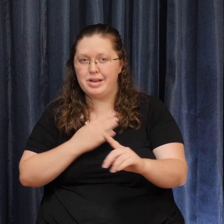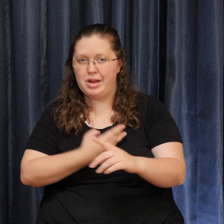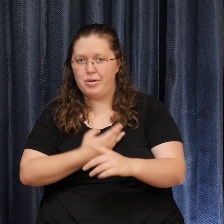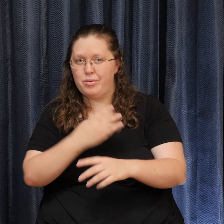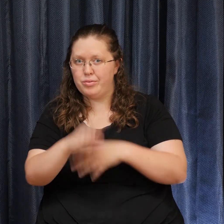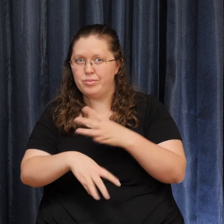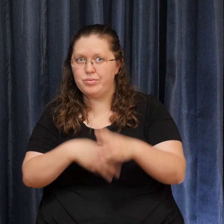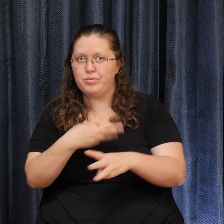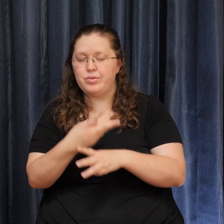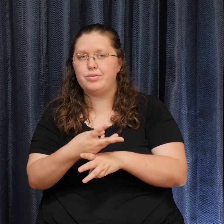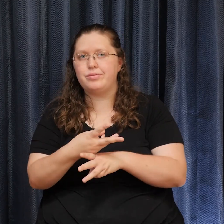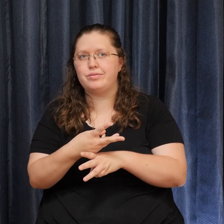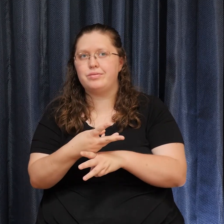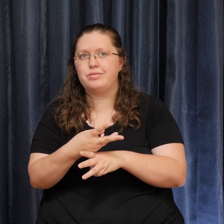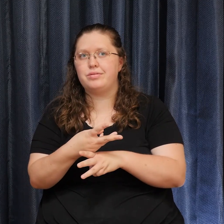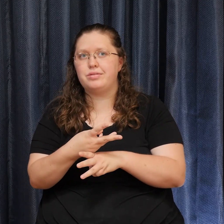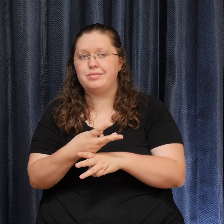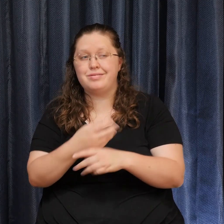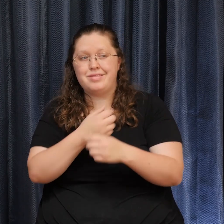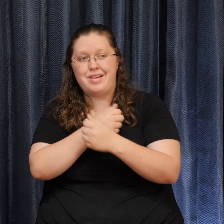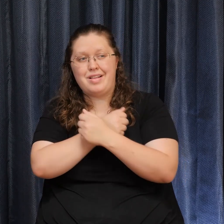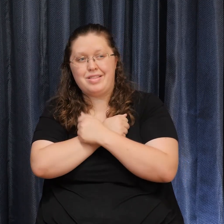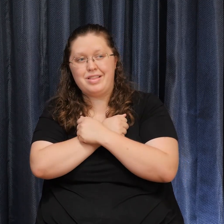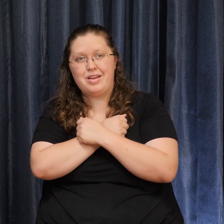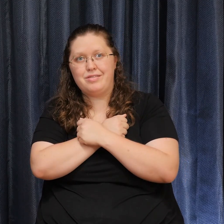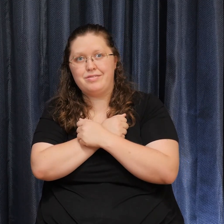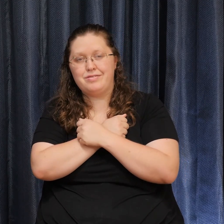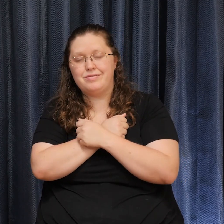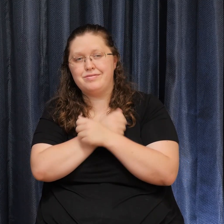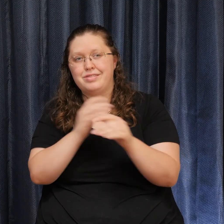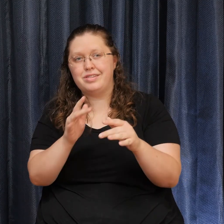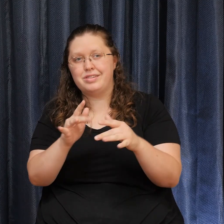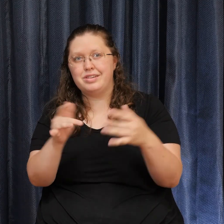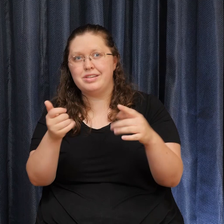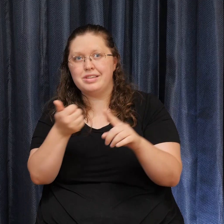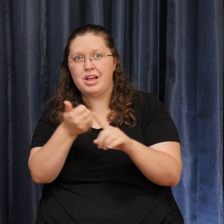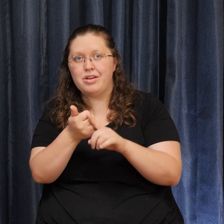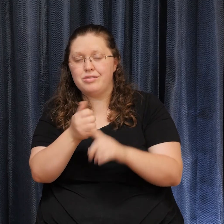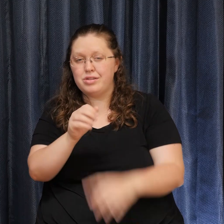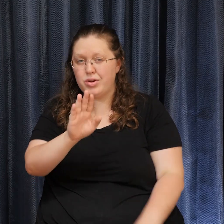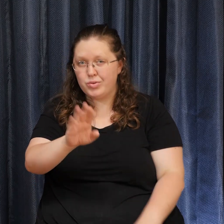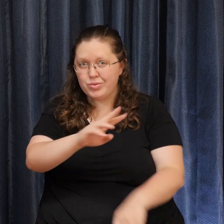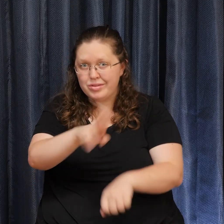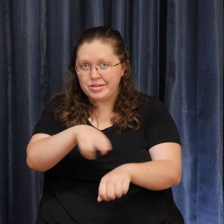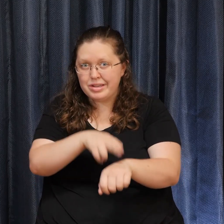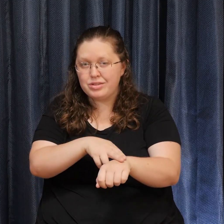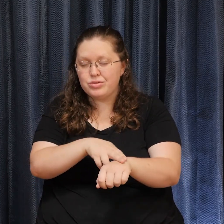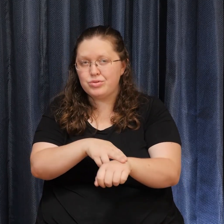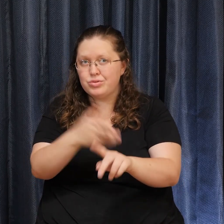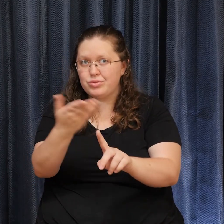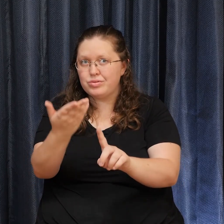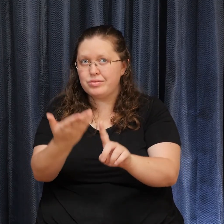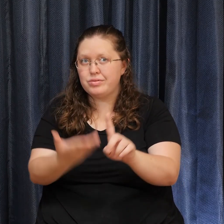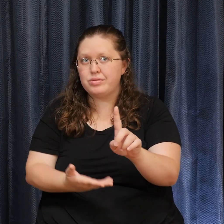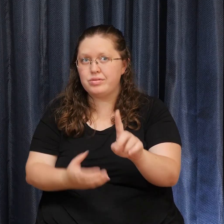radiance of love that is your essential nature, the Christ indwelling.